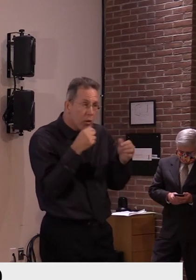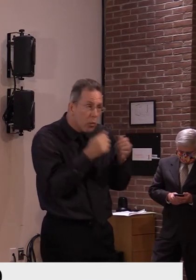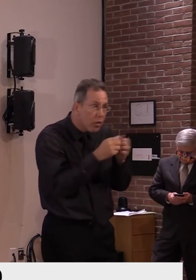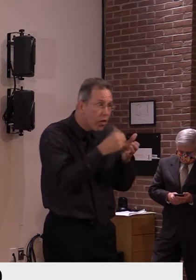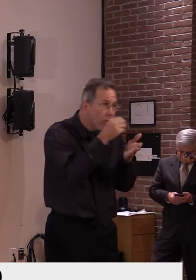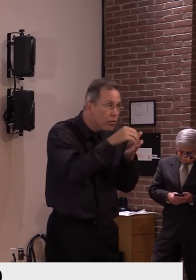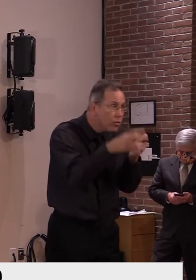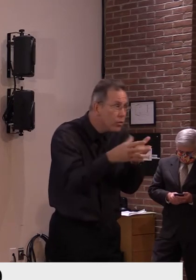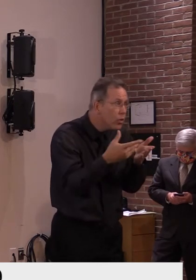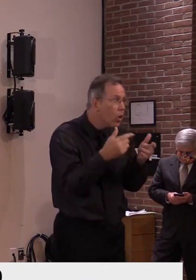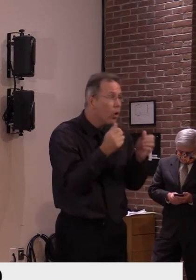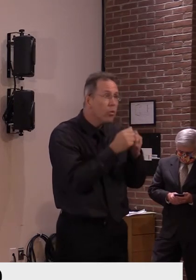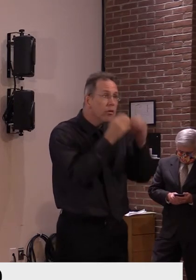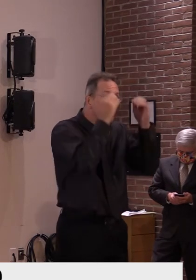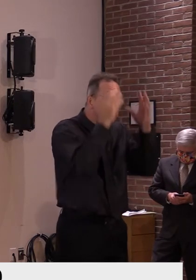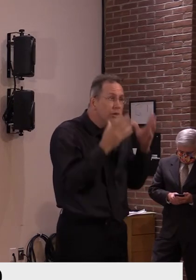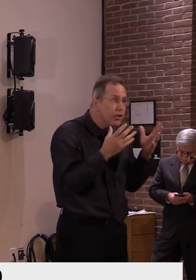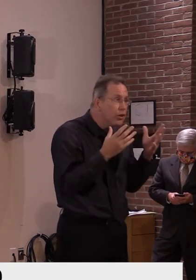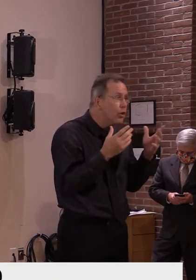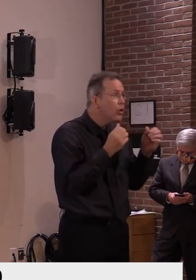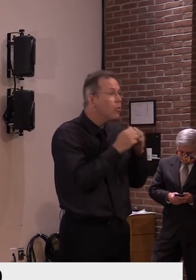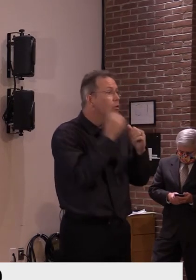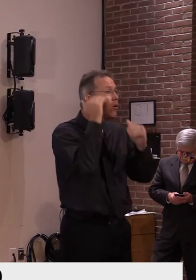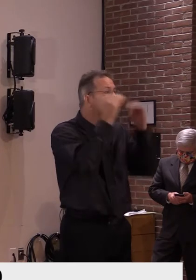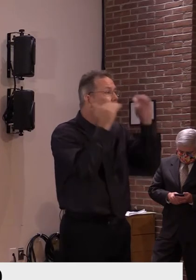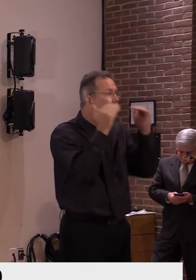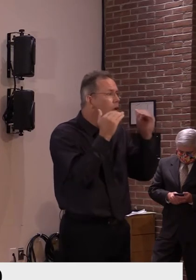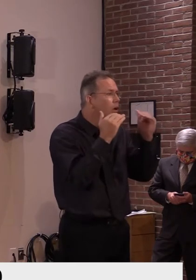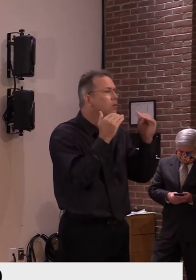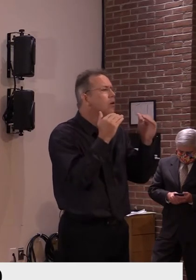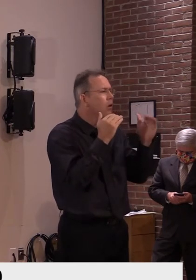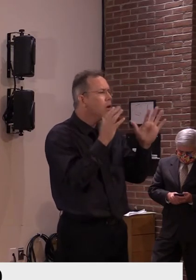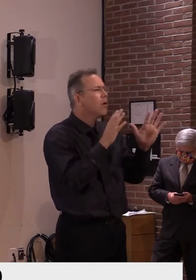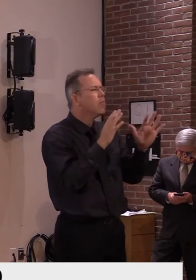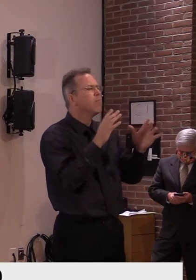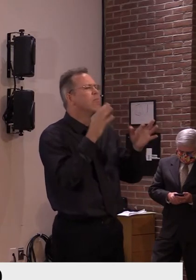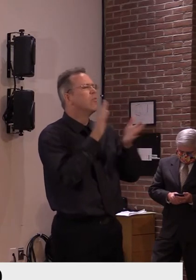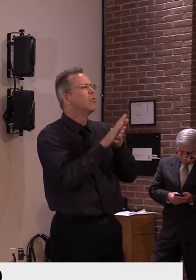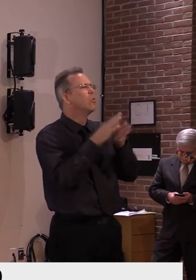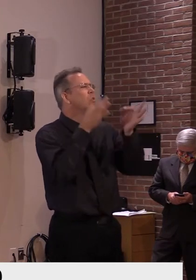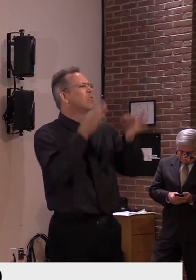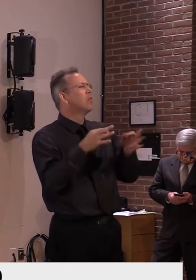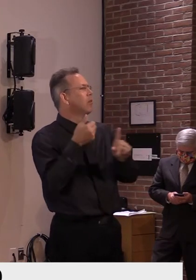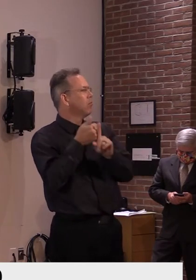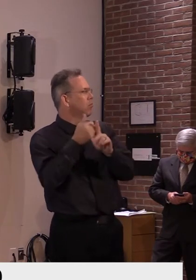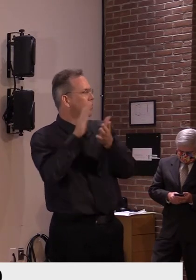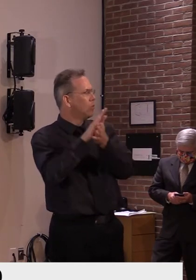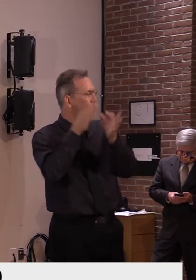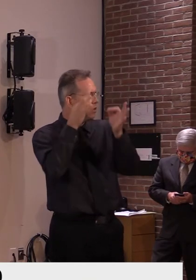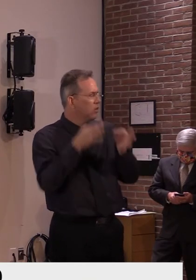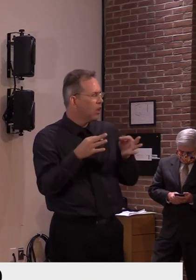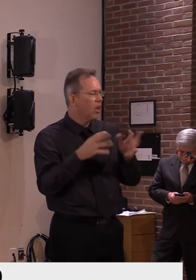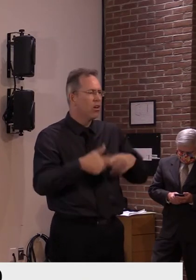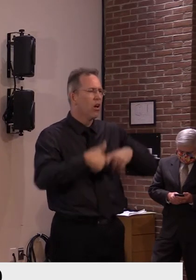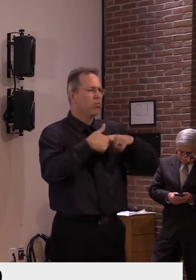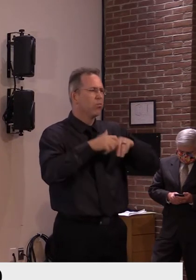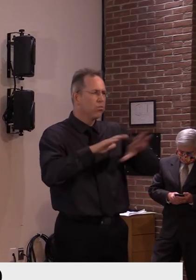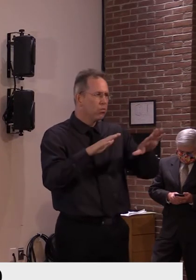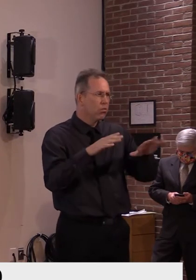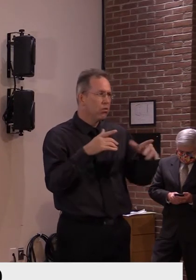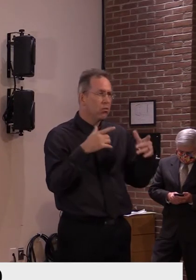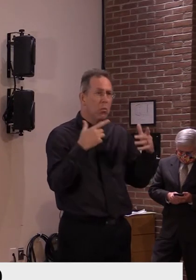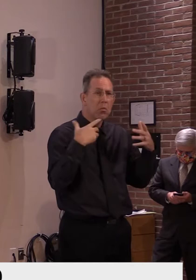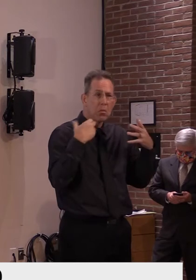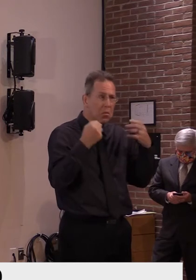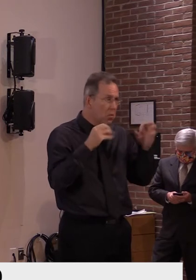what to do with their education beyond that. Public health always gives advice, um, but at the